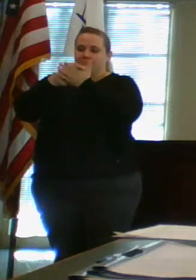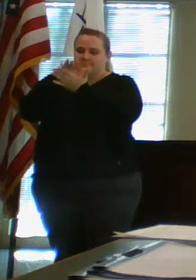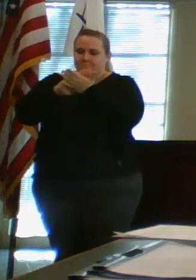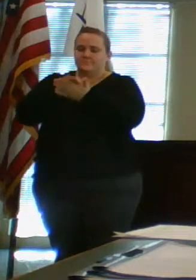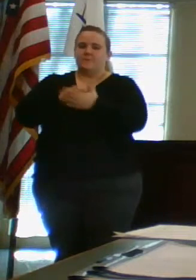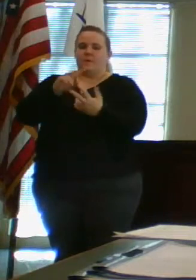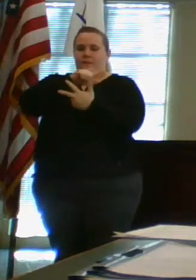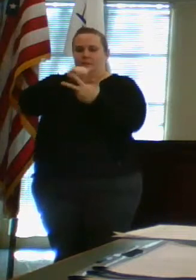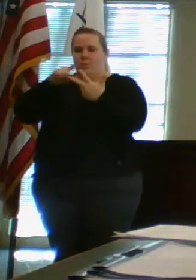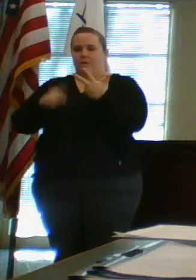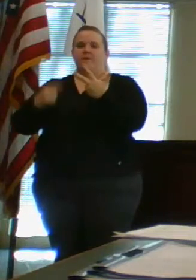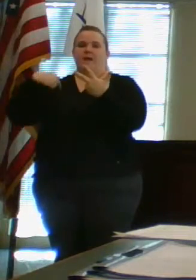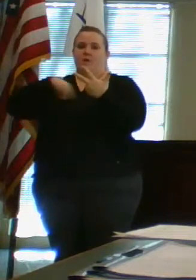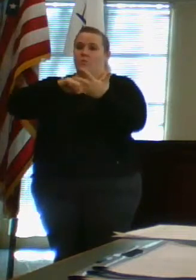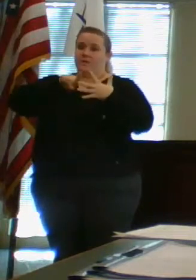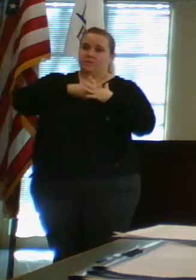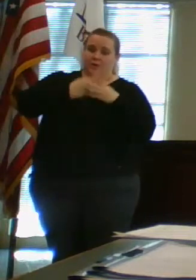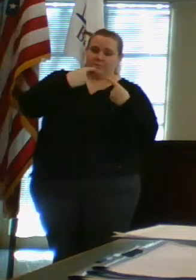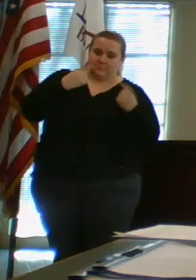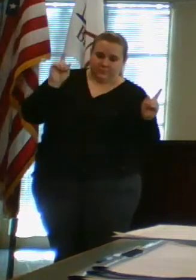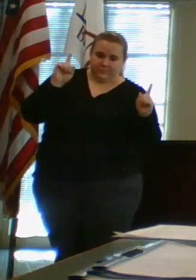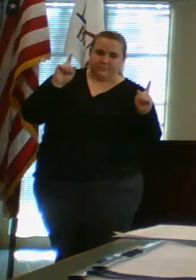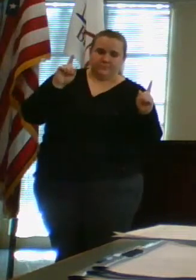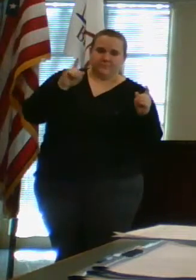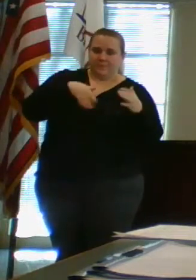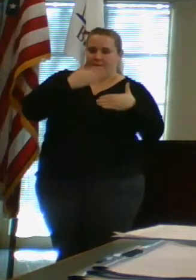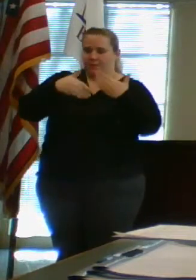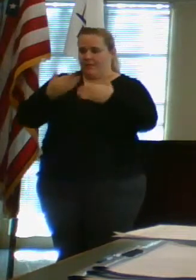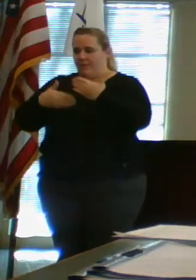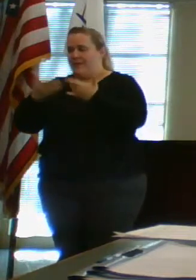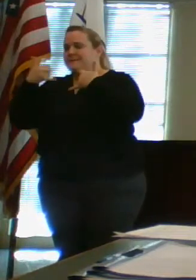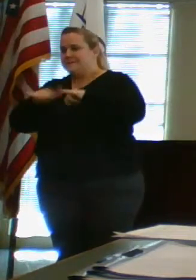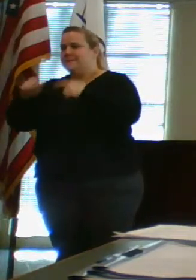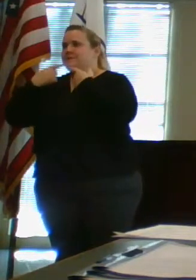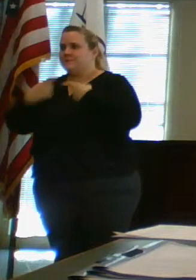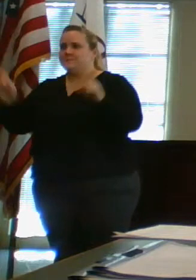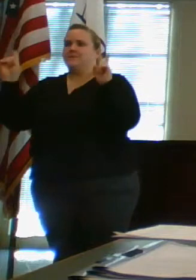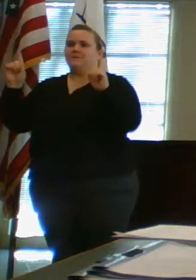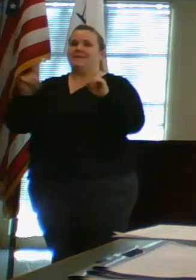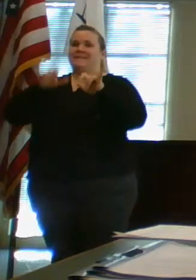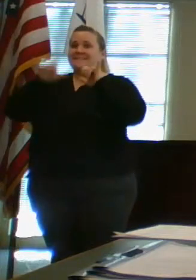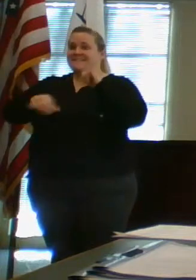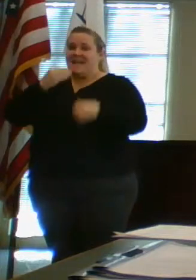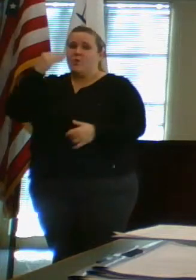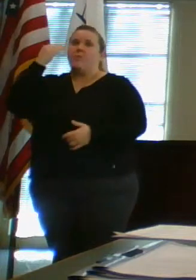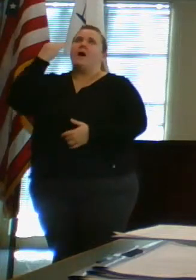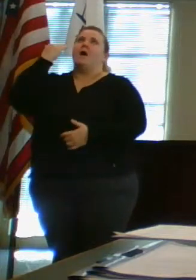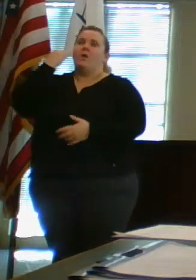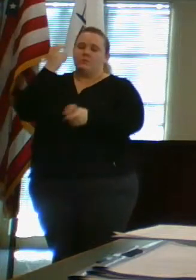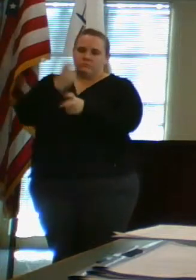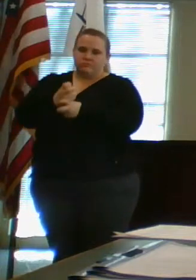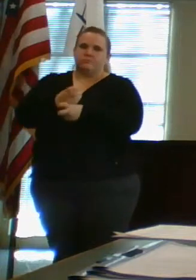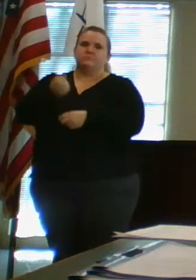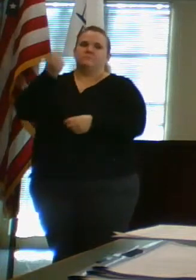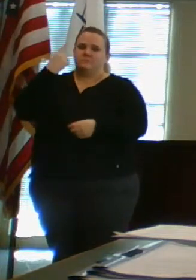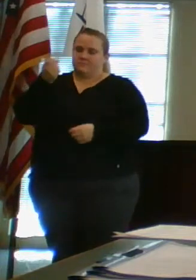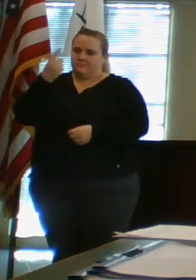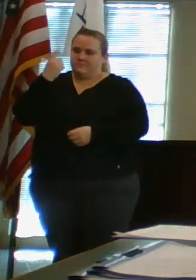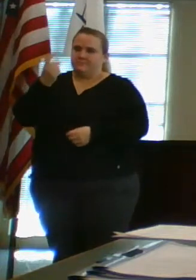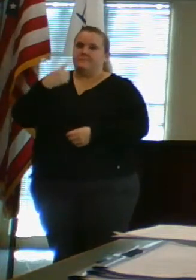Those were the three things we started with. Stay home. It's tough. I know it's tough.